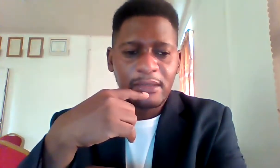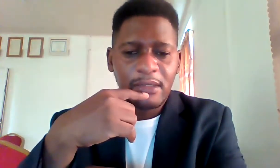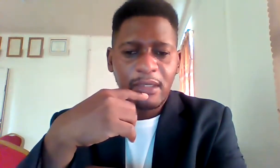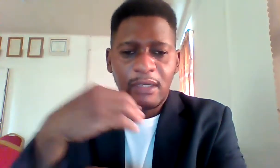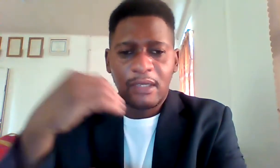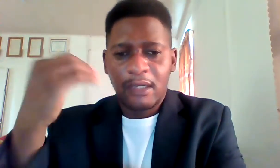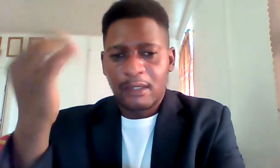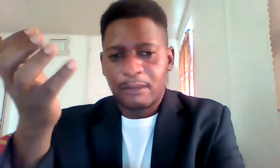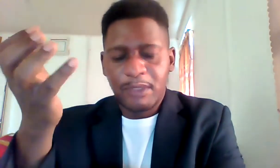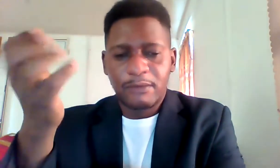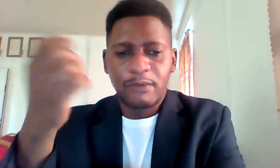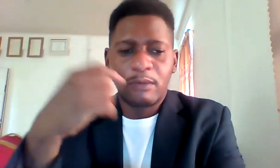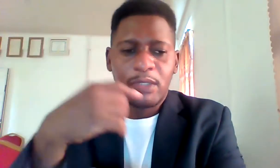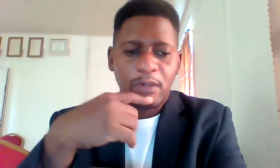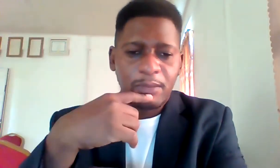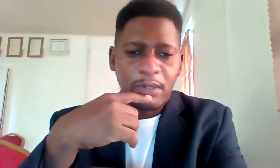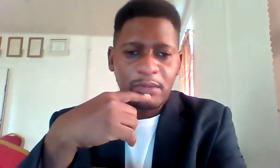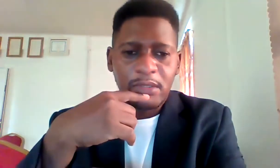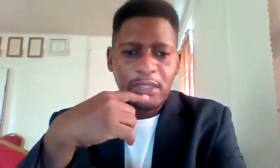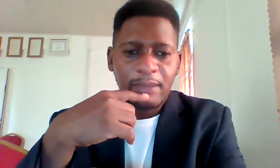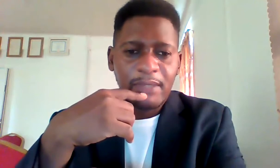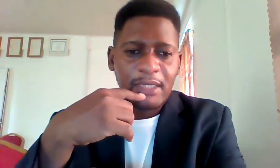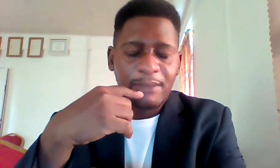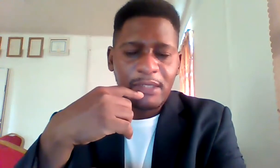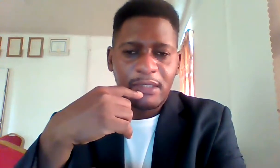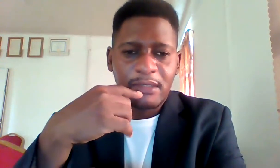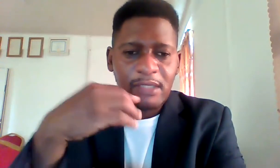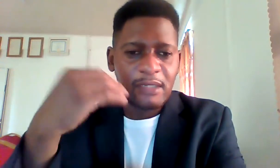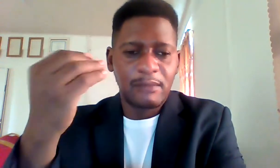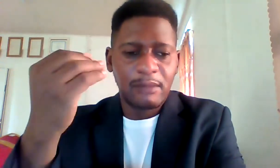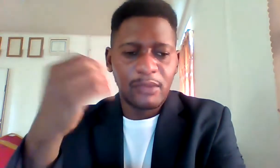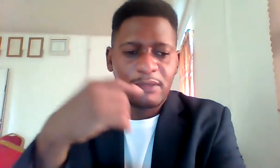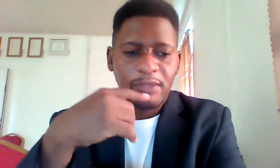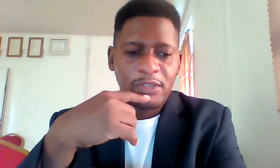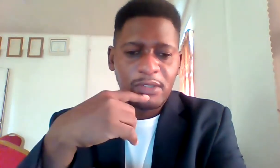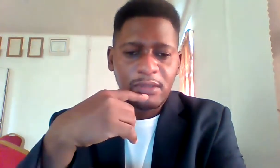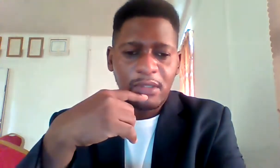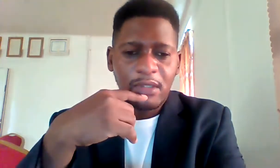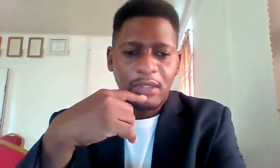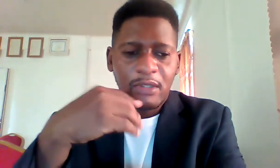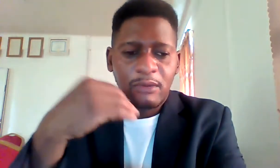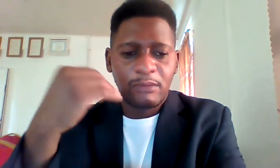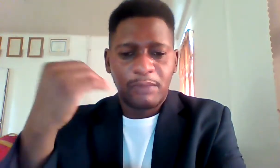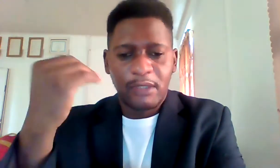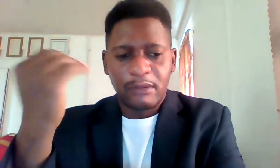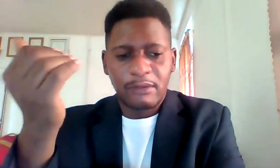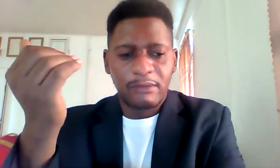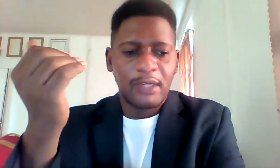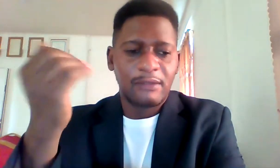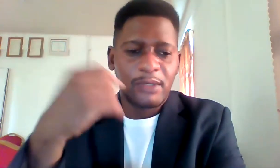uh pillar four we talk about team dynamics and team motivation pillar five we